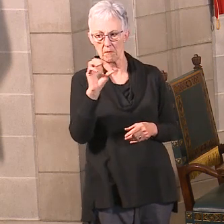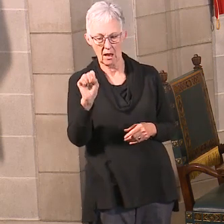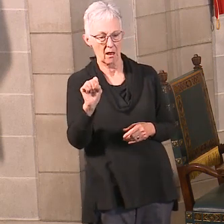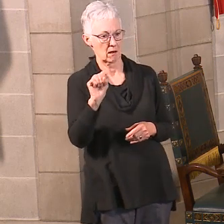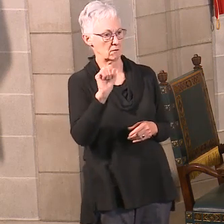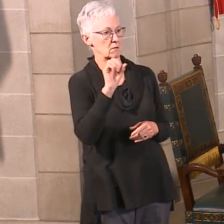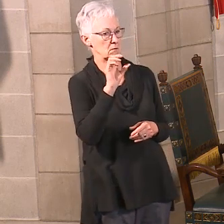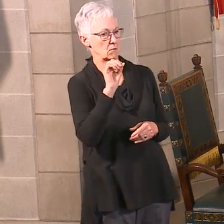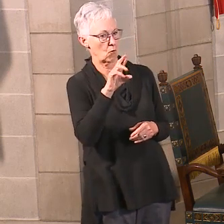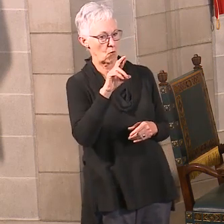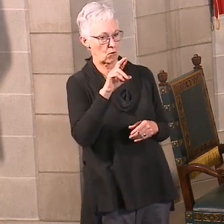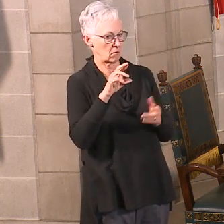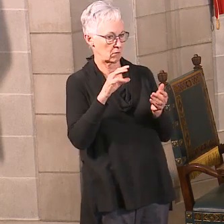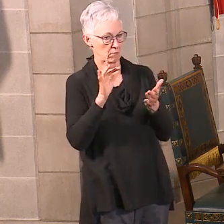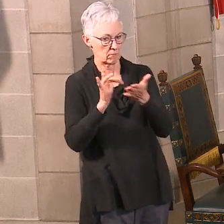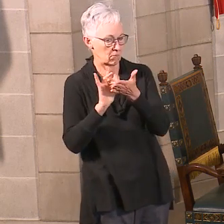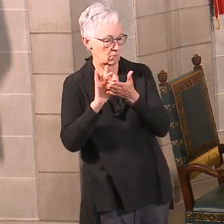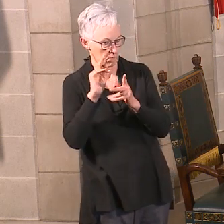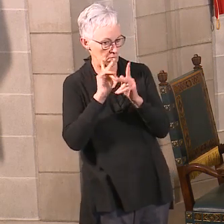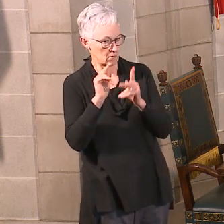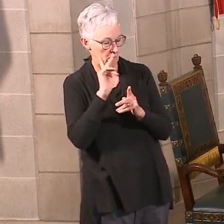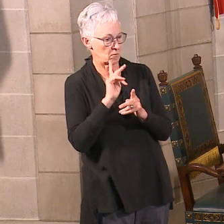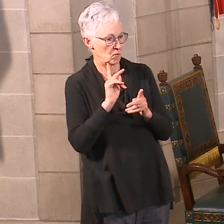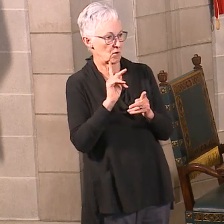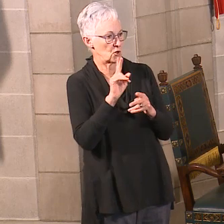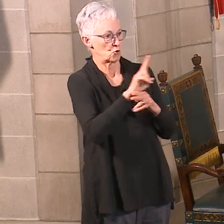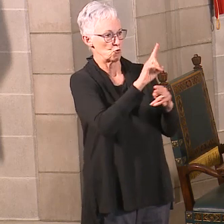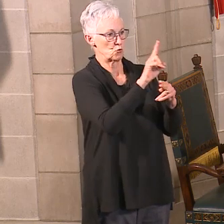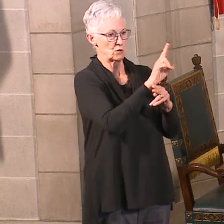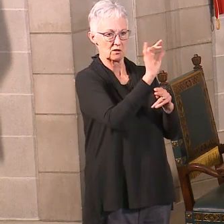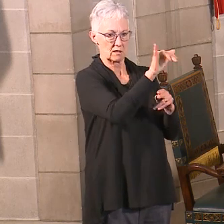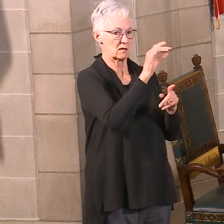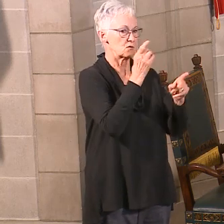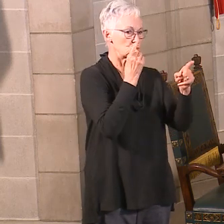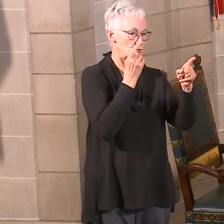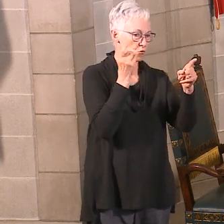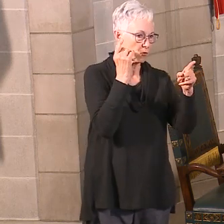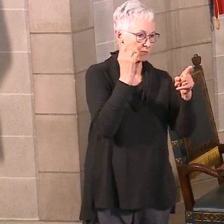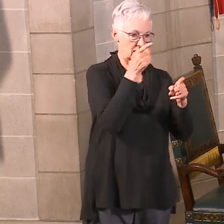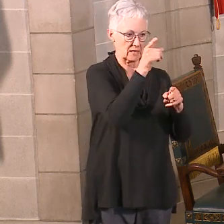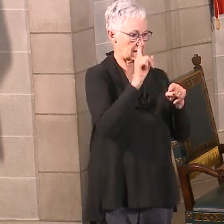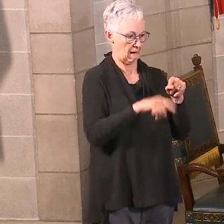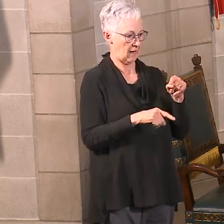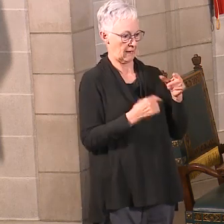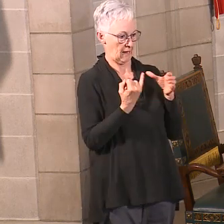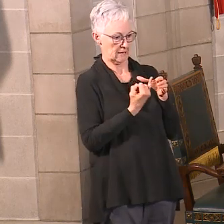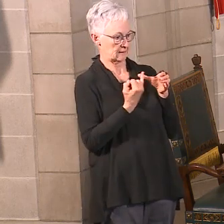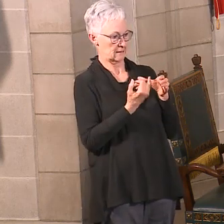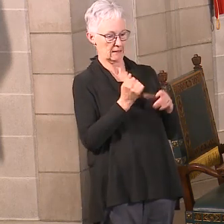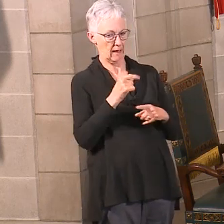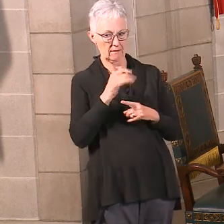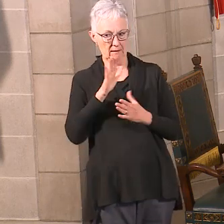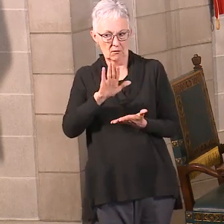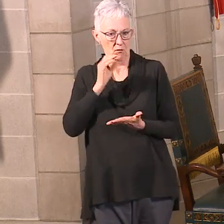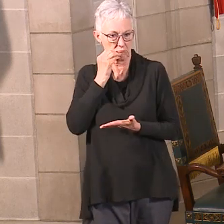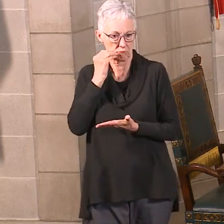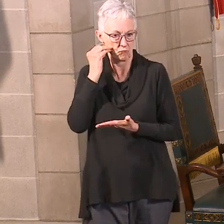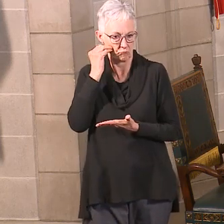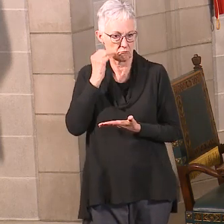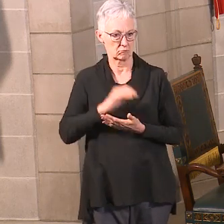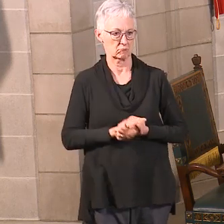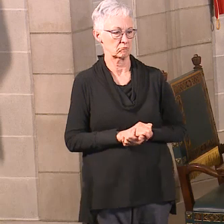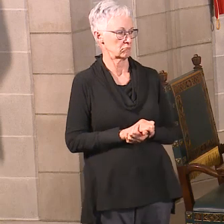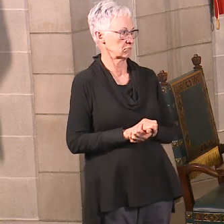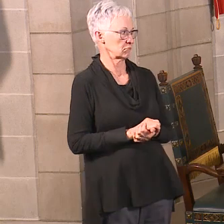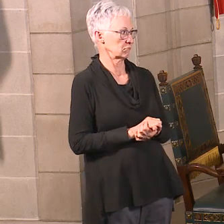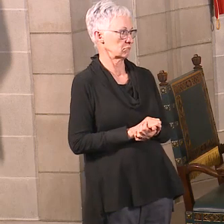just thought it would be a service that'd be available to help those people that really can't self-isolate or quarantine at home. But you